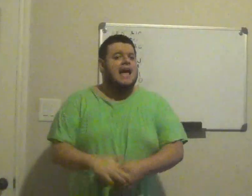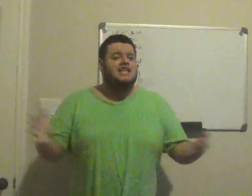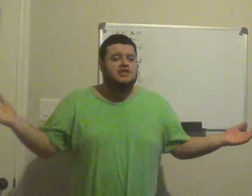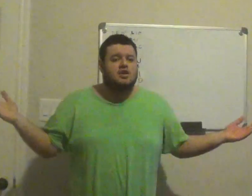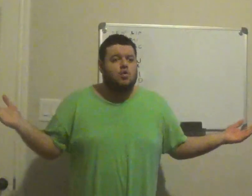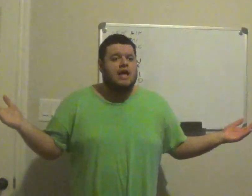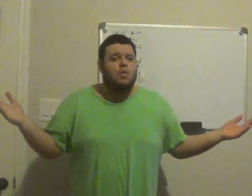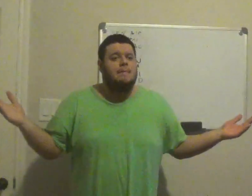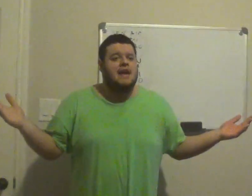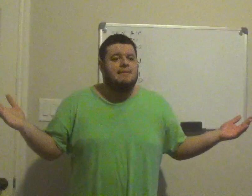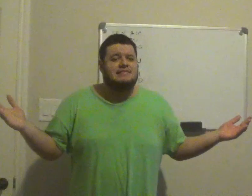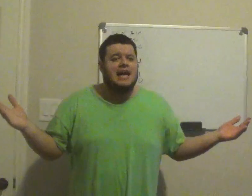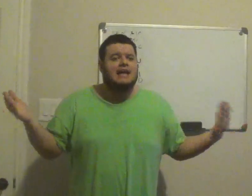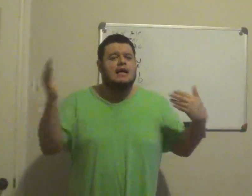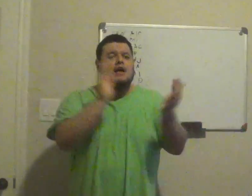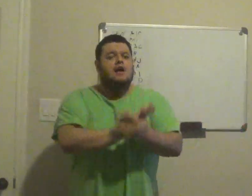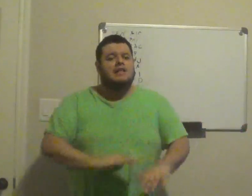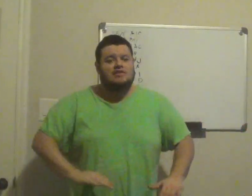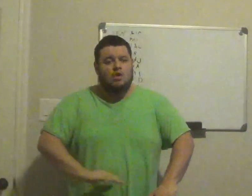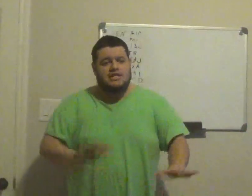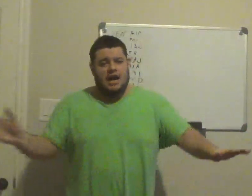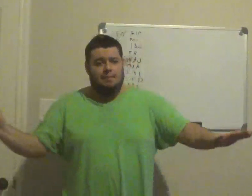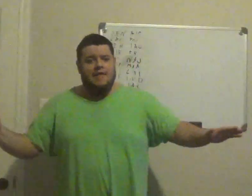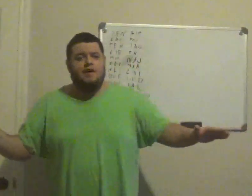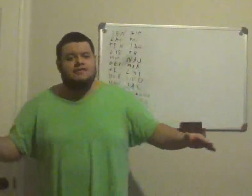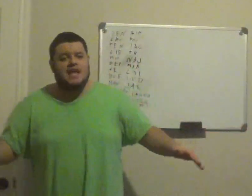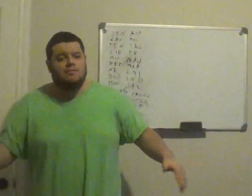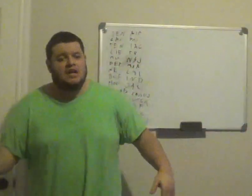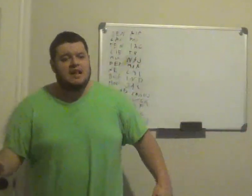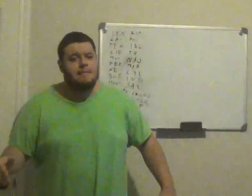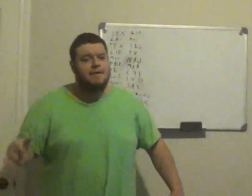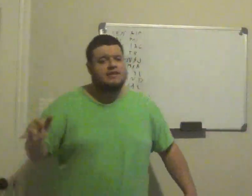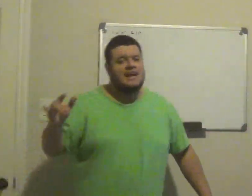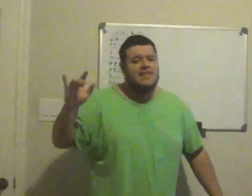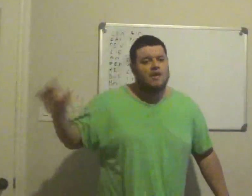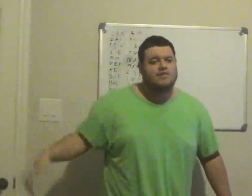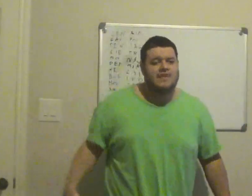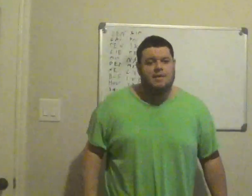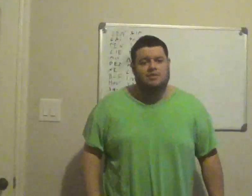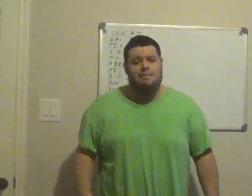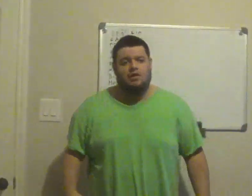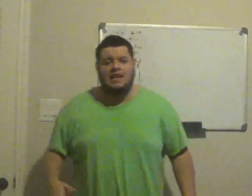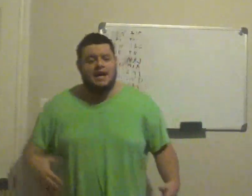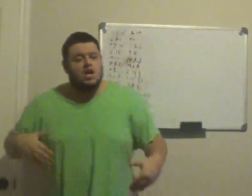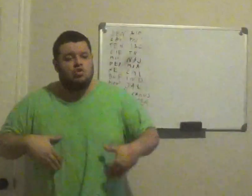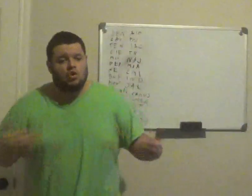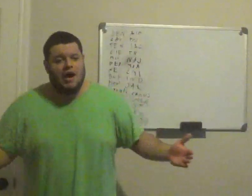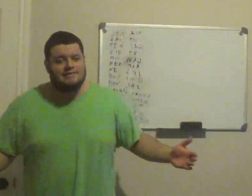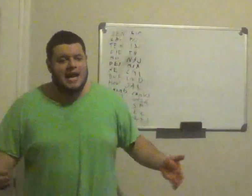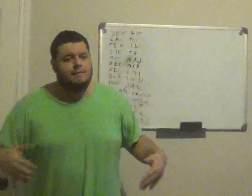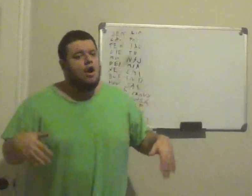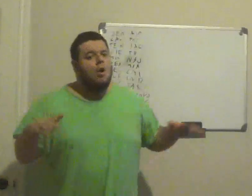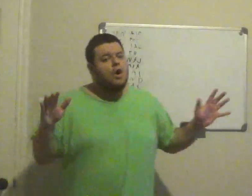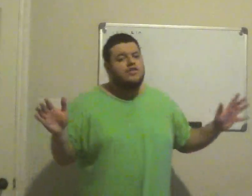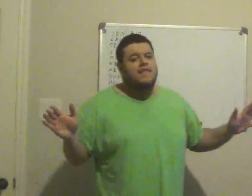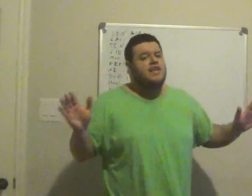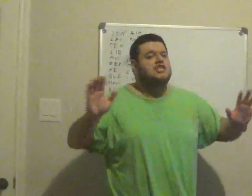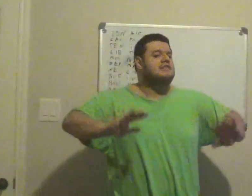and just agree, we made a mistake, let's switch it up, the stadiums are not even built yet, neither of the stadiums are built yet, you still have time, or do you think we should just